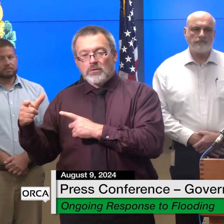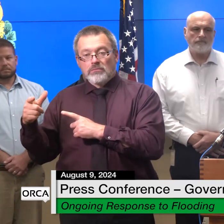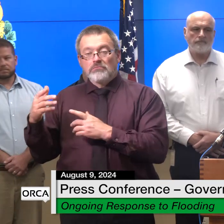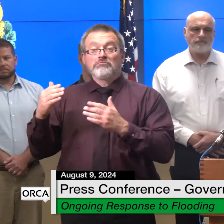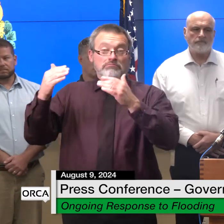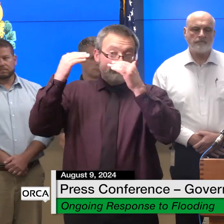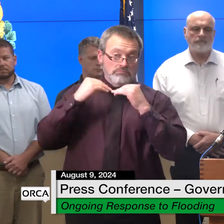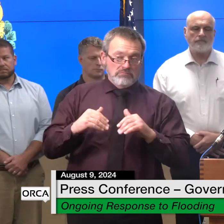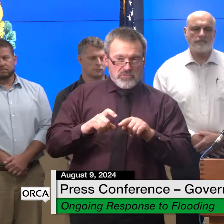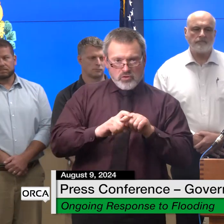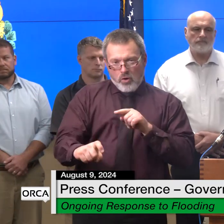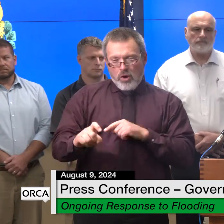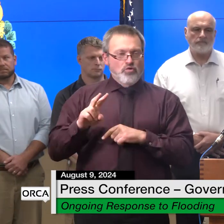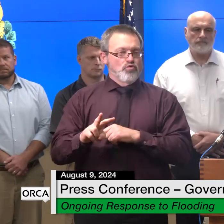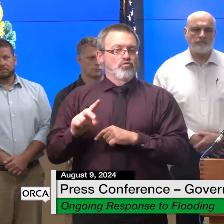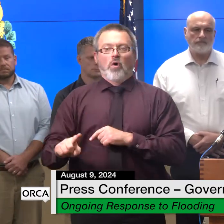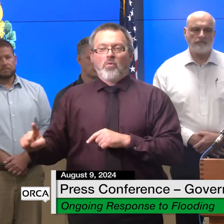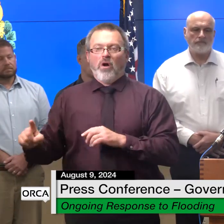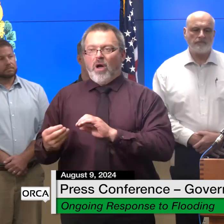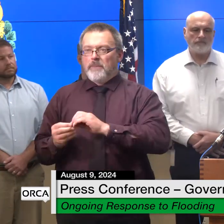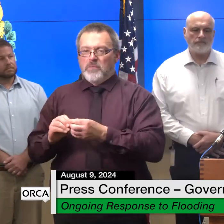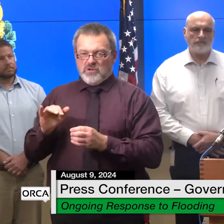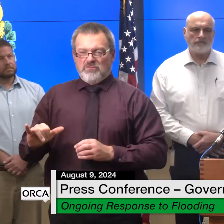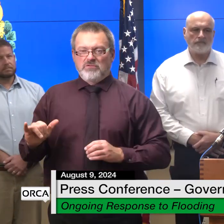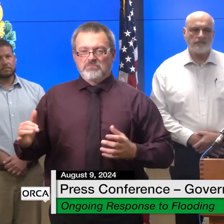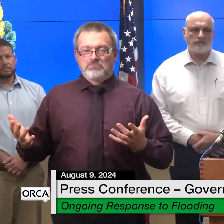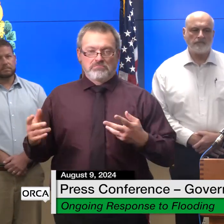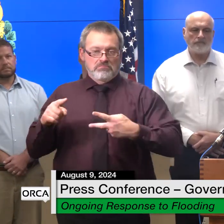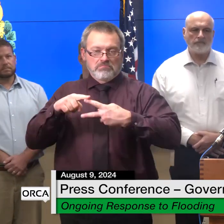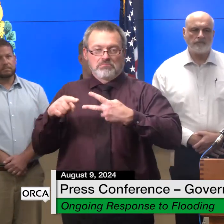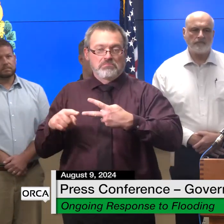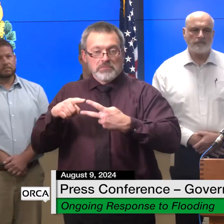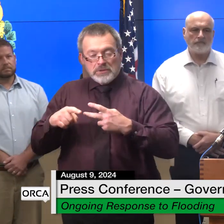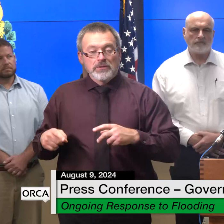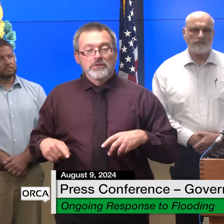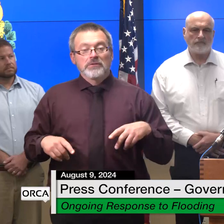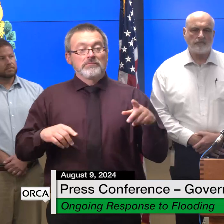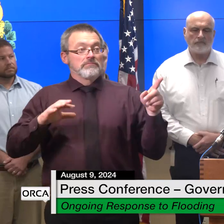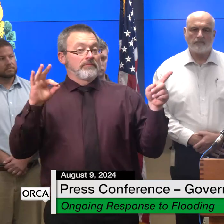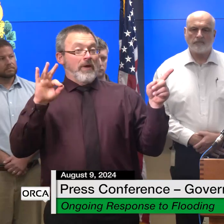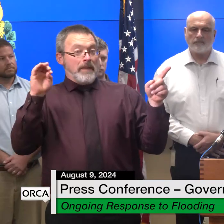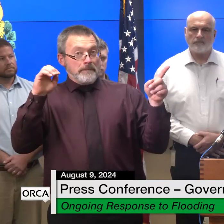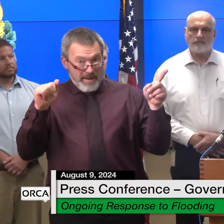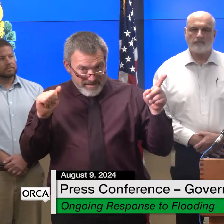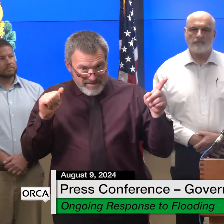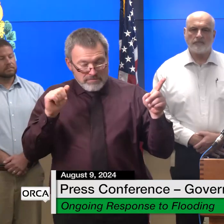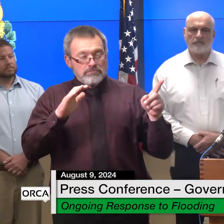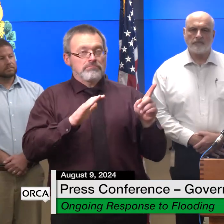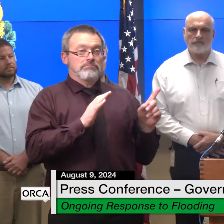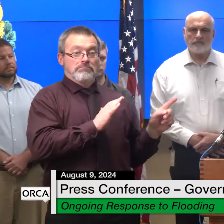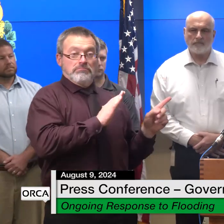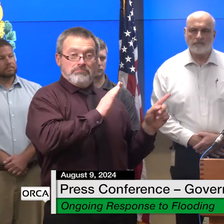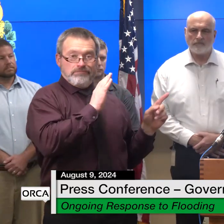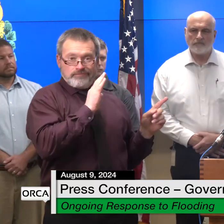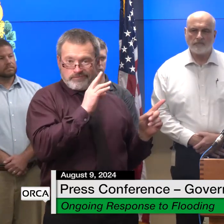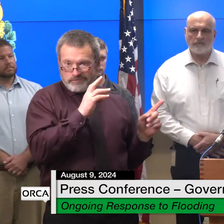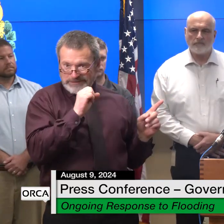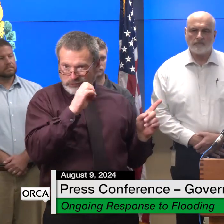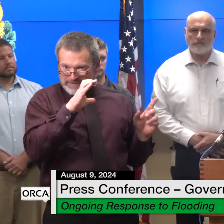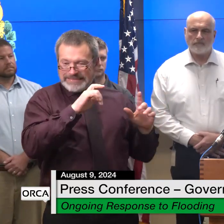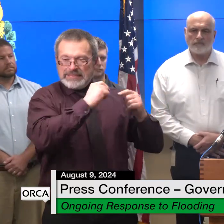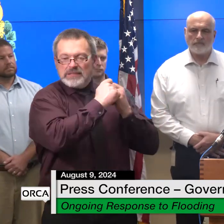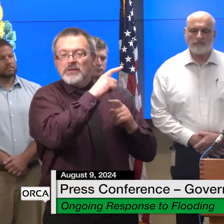fema and state of vermont teams have been in the field this week looking at the damage that has been reported to date